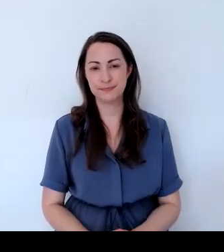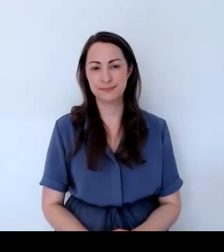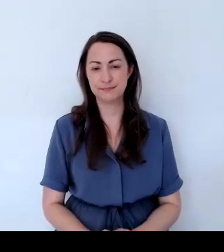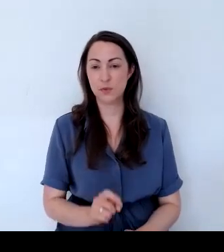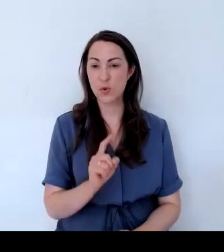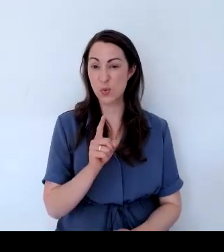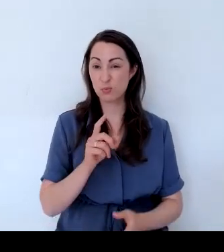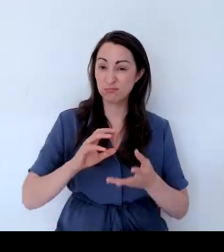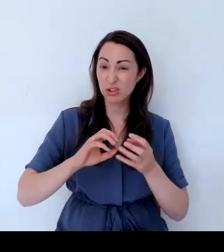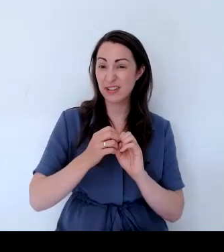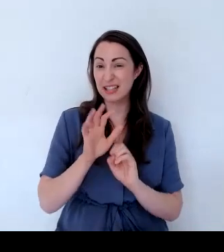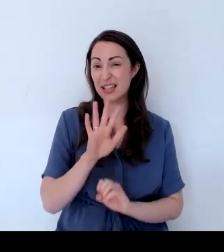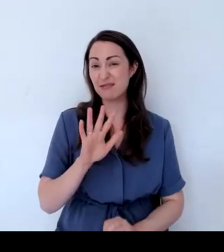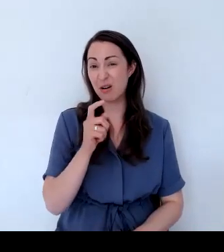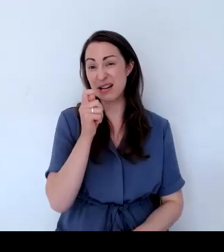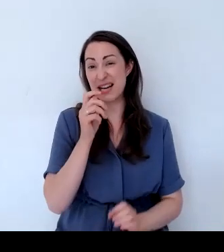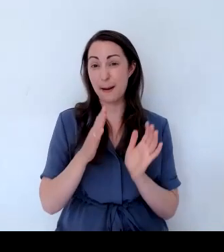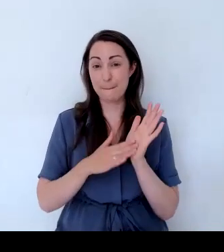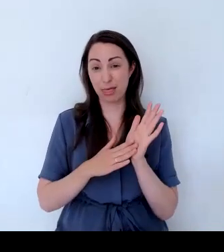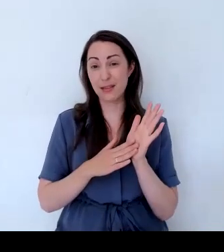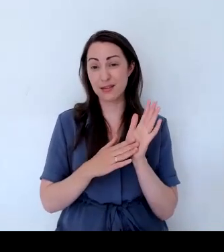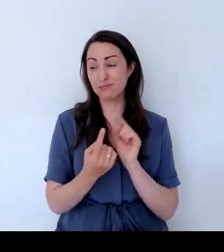I made up probably about ten months ago now.